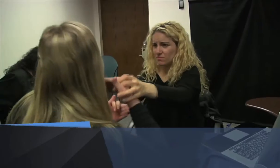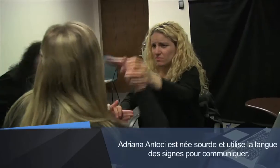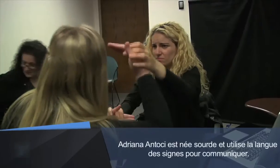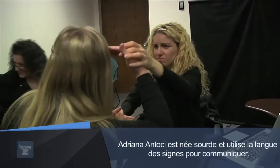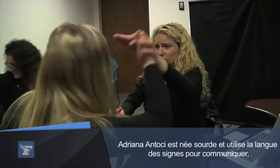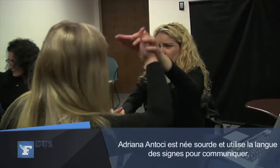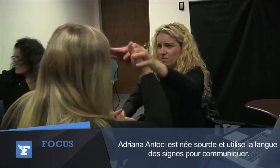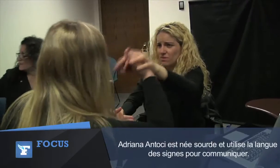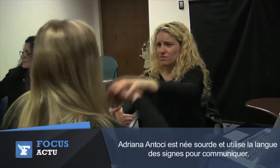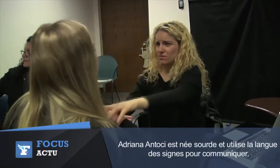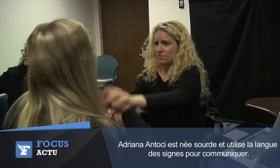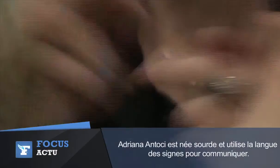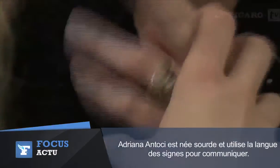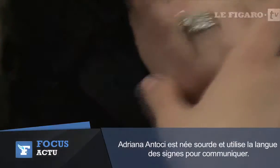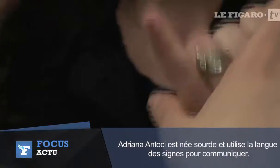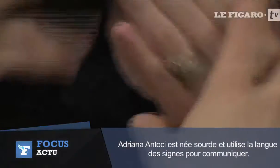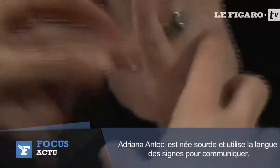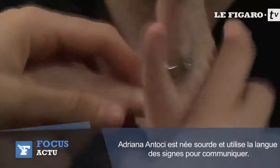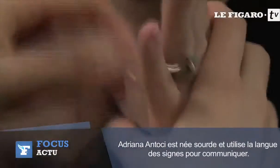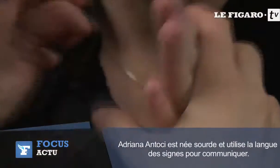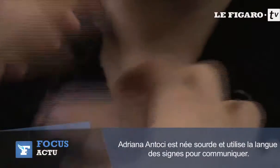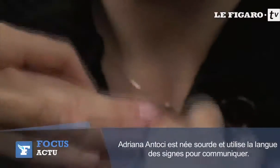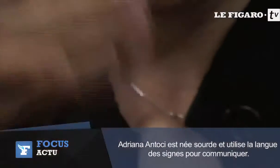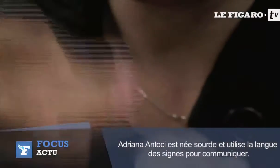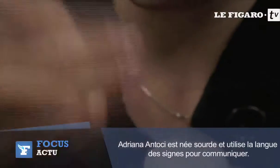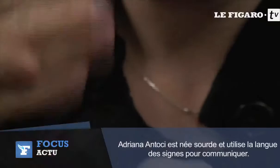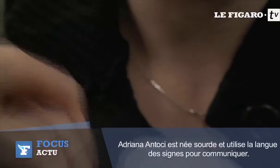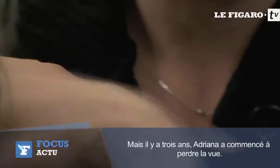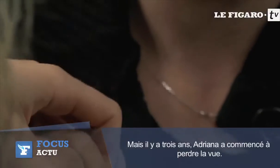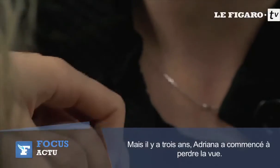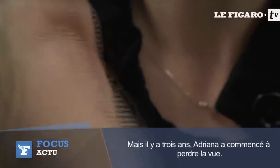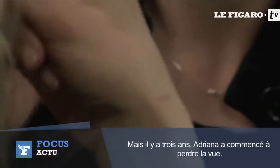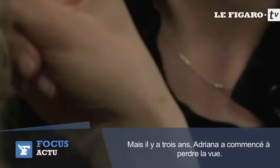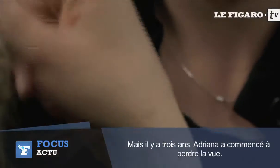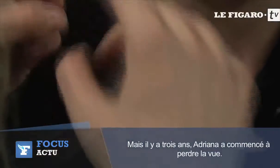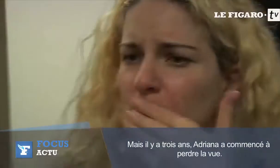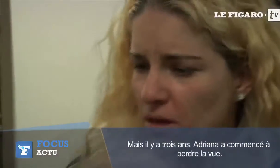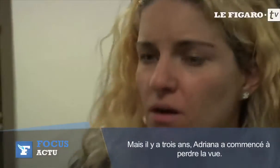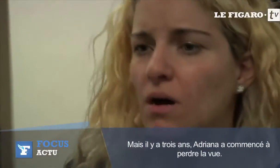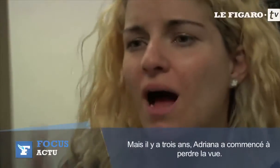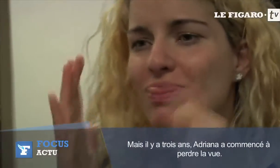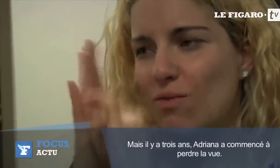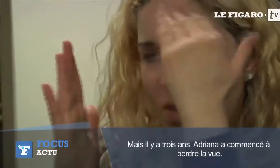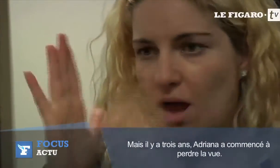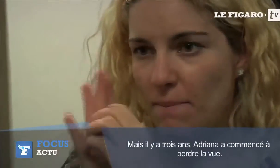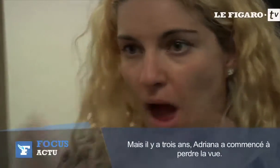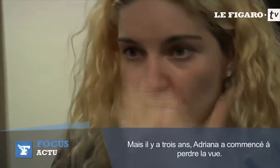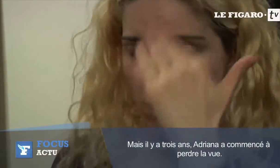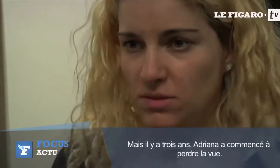Adriana Antochi was born deaf and uses sign language to communicate but three years ago Adriana began to lose her